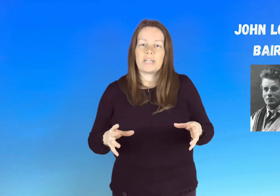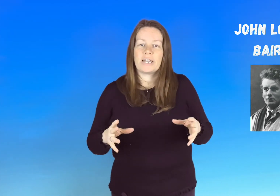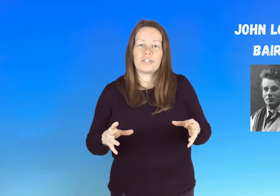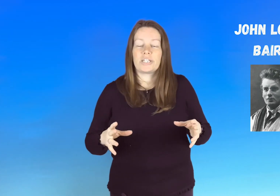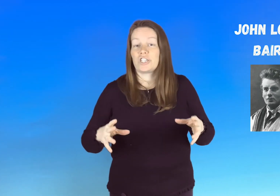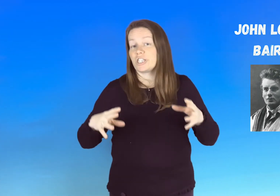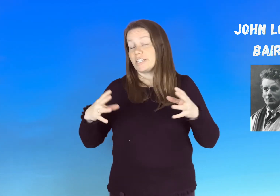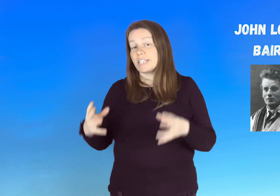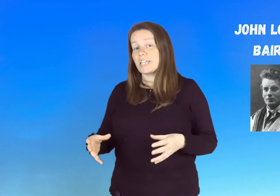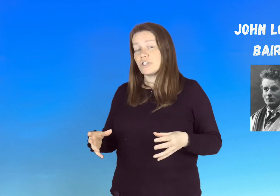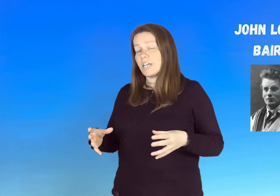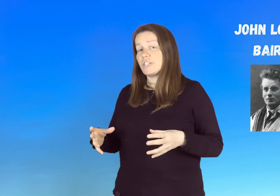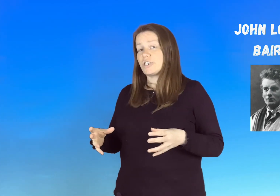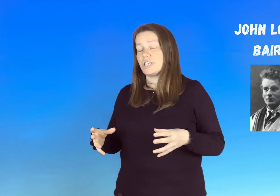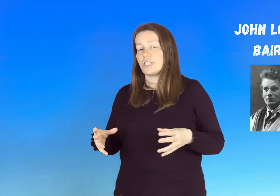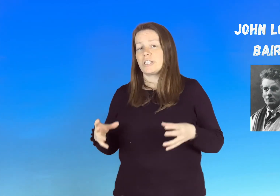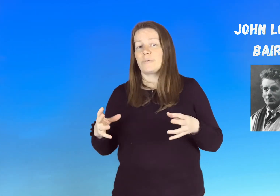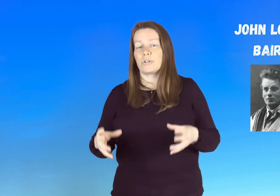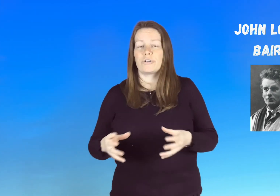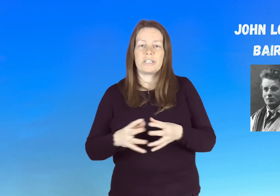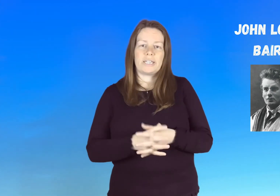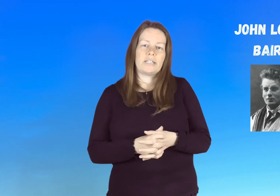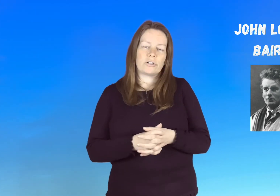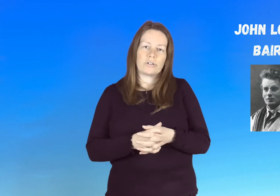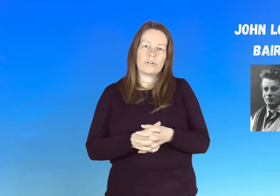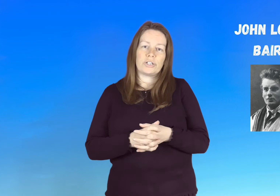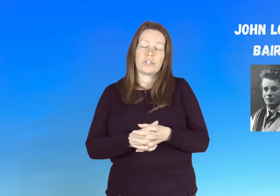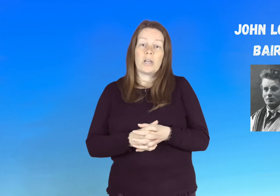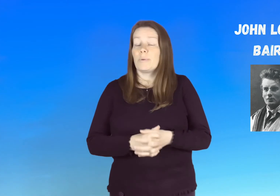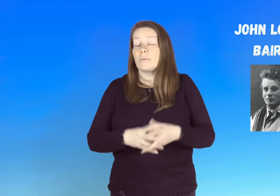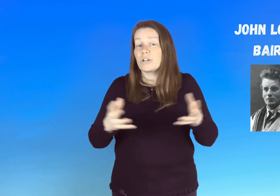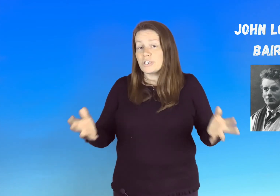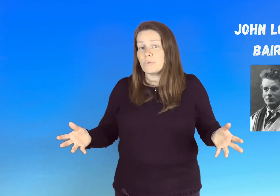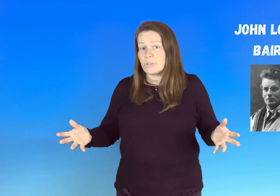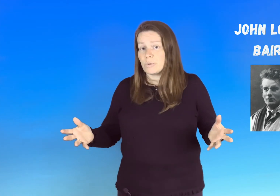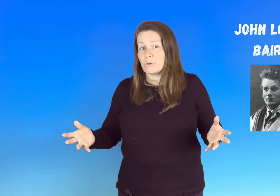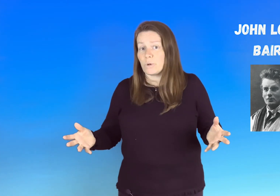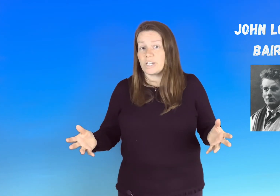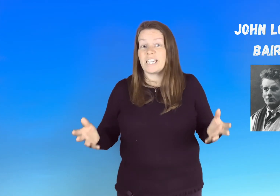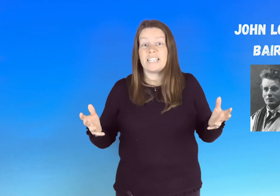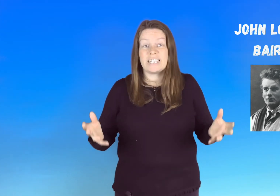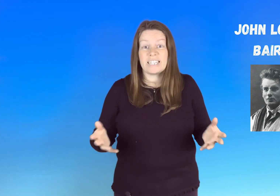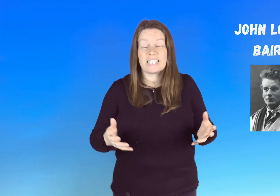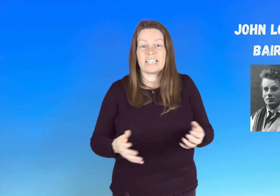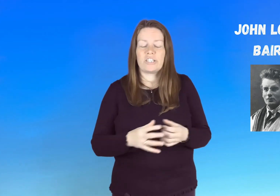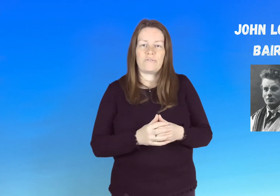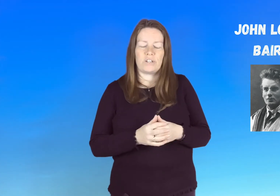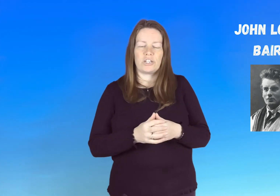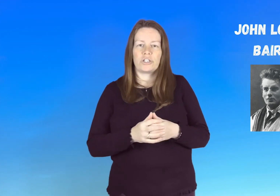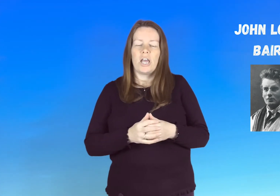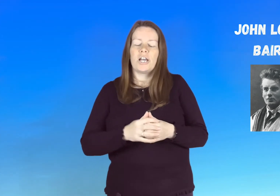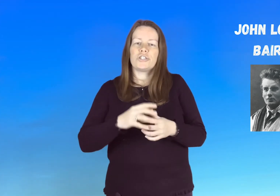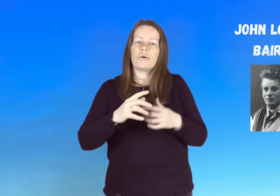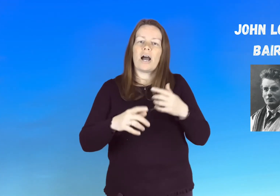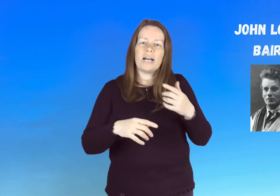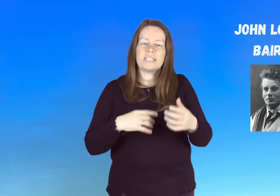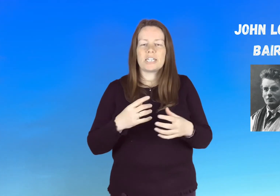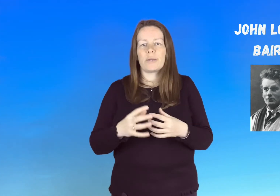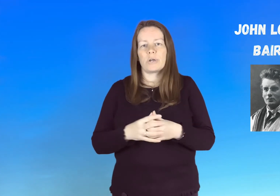education his secondary education he went on to technical college but because of world war one he didn't get to finish and you know as time went